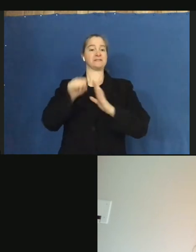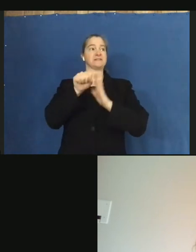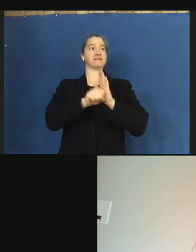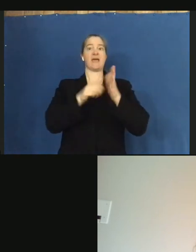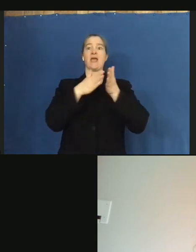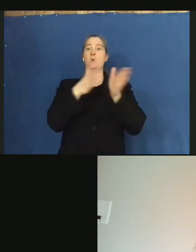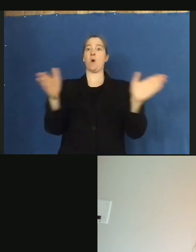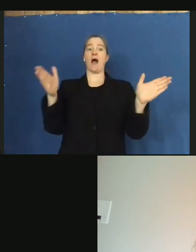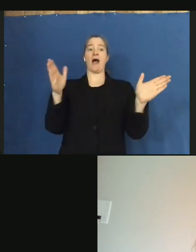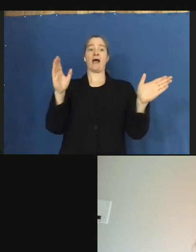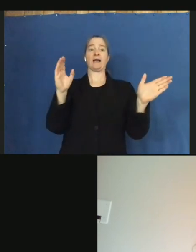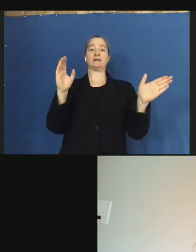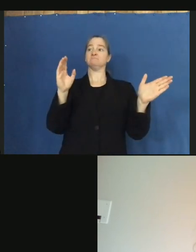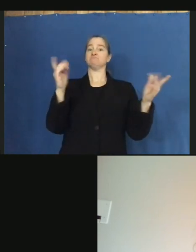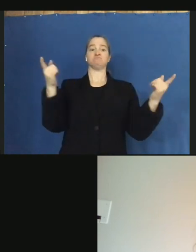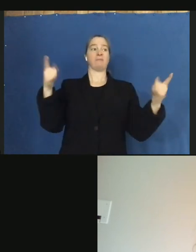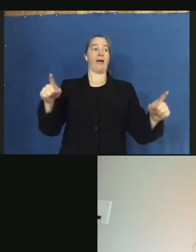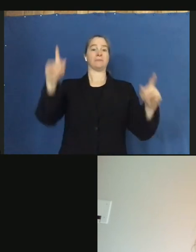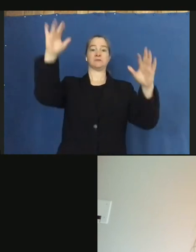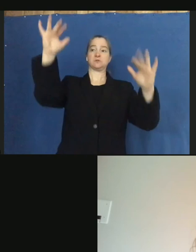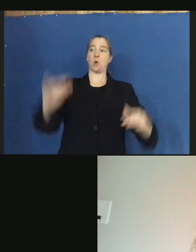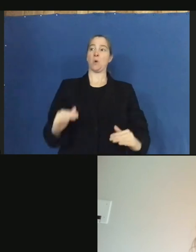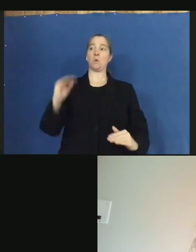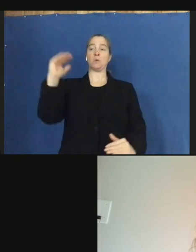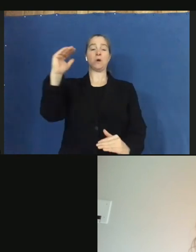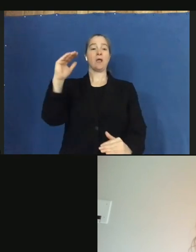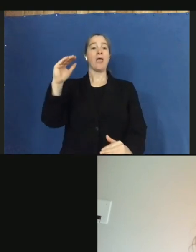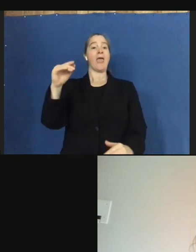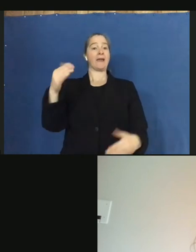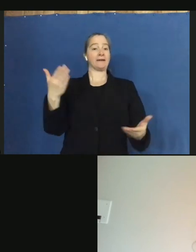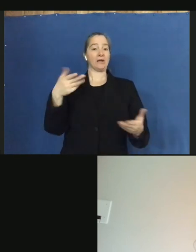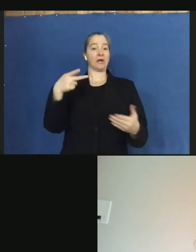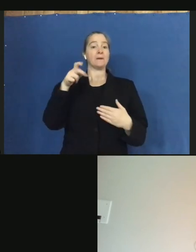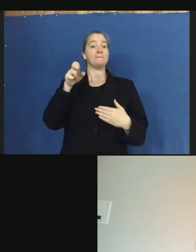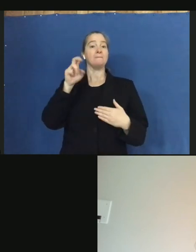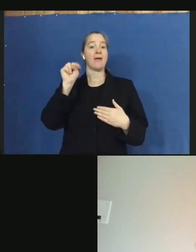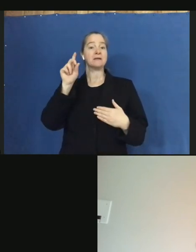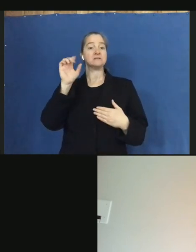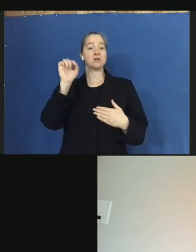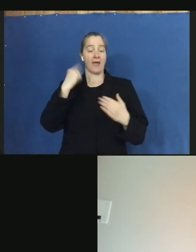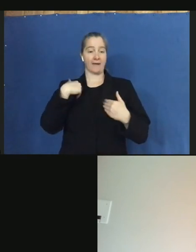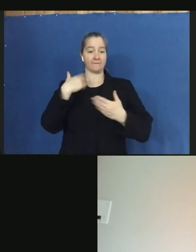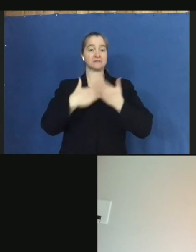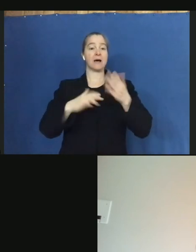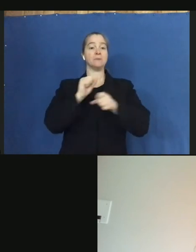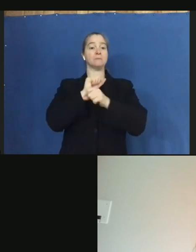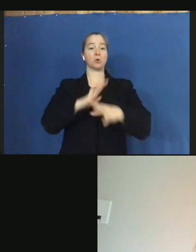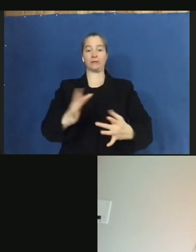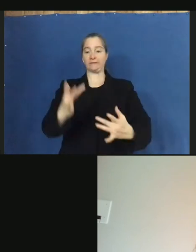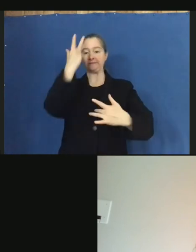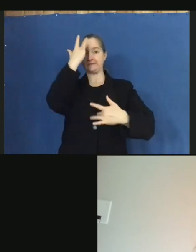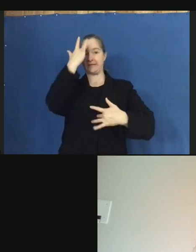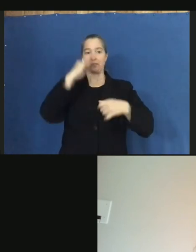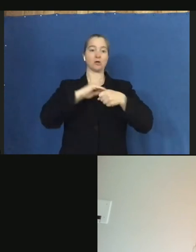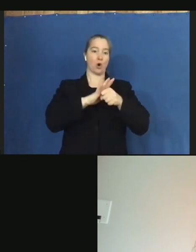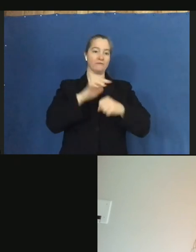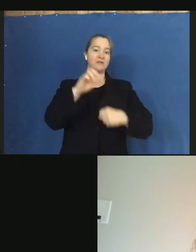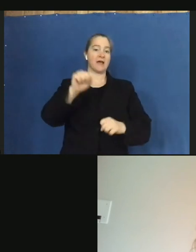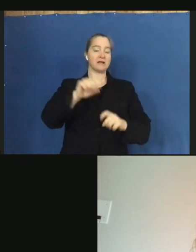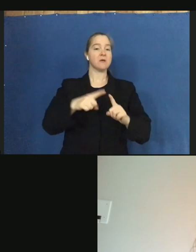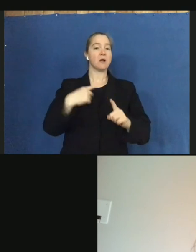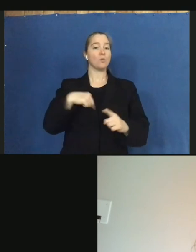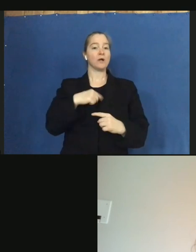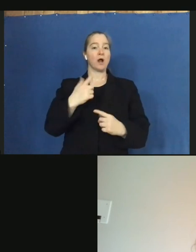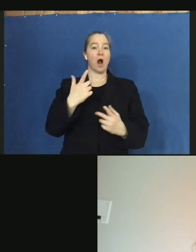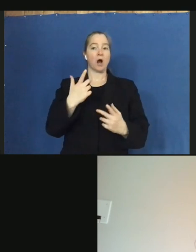coronavirus. We do have some employees that are out ill with the virus. That being said, again, we're making the best use